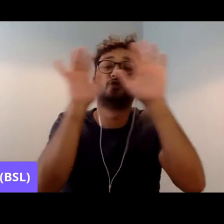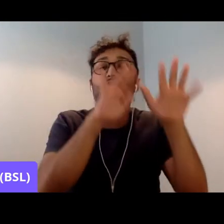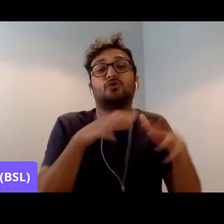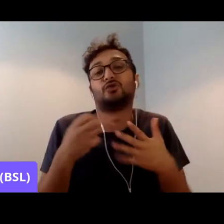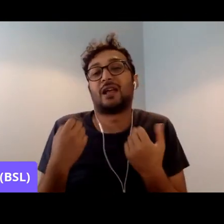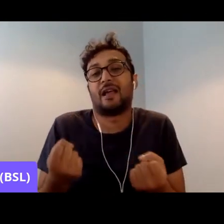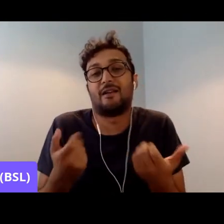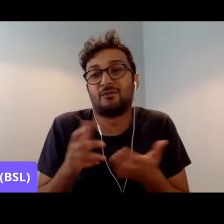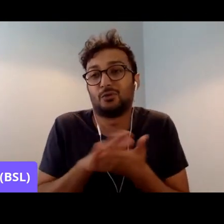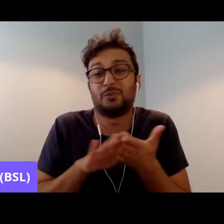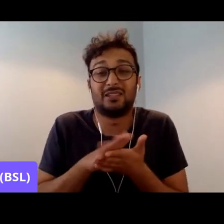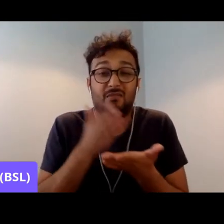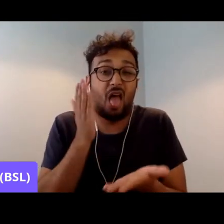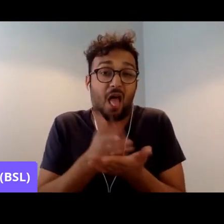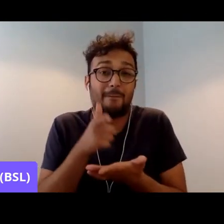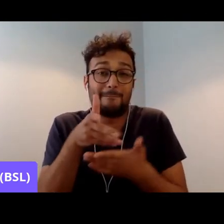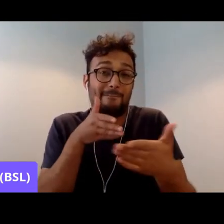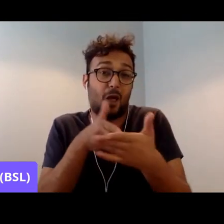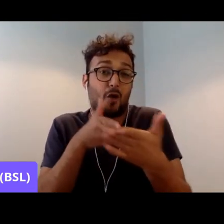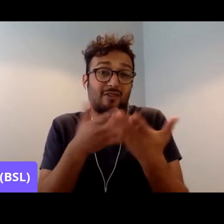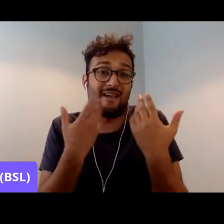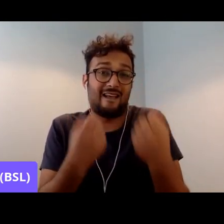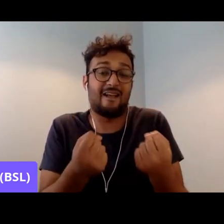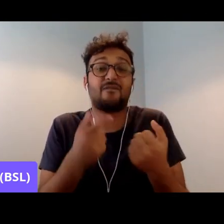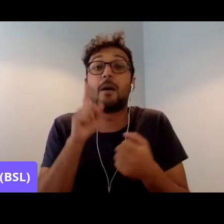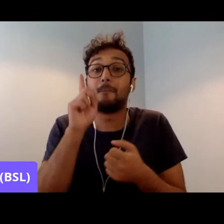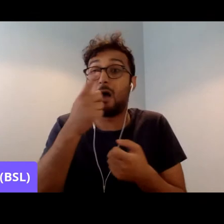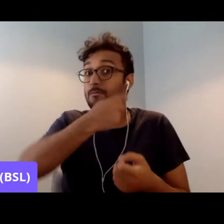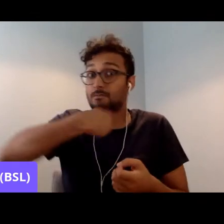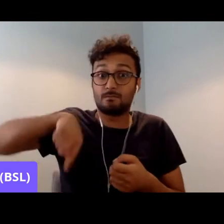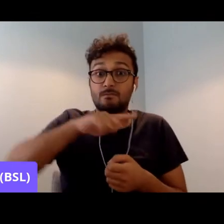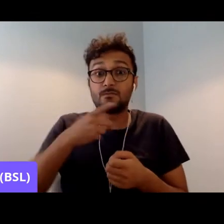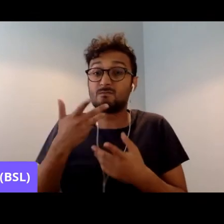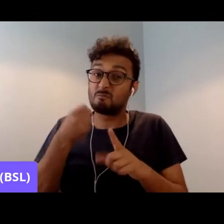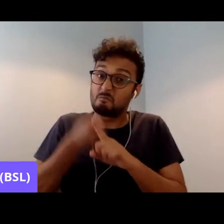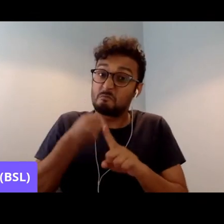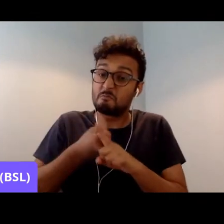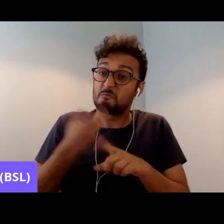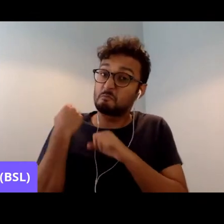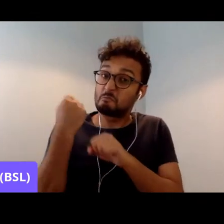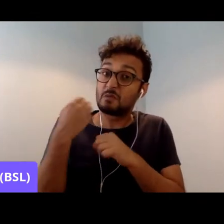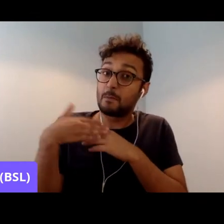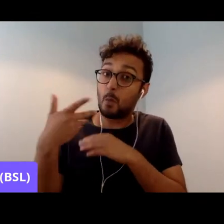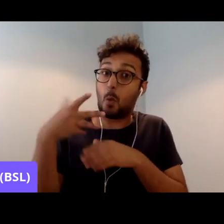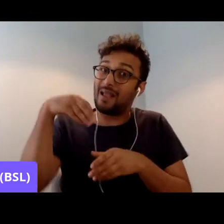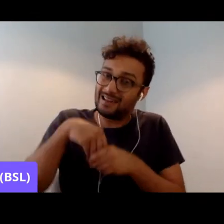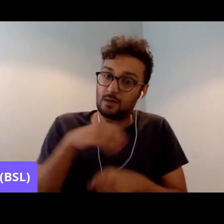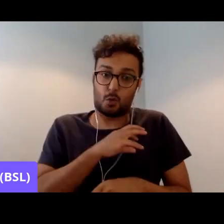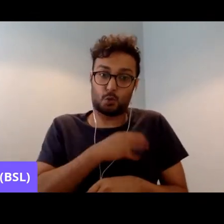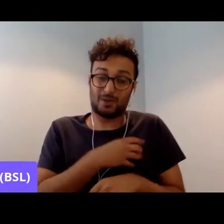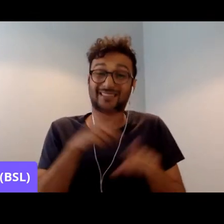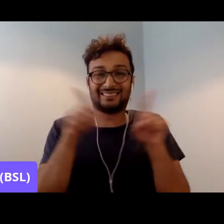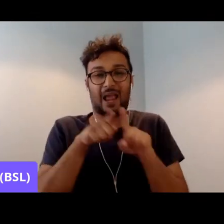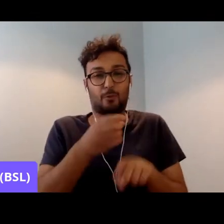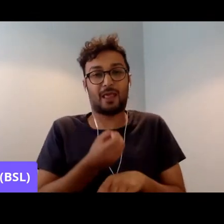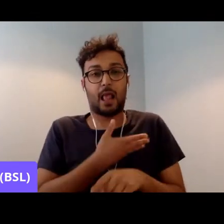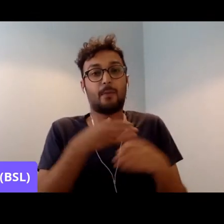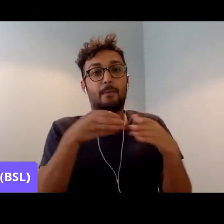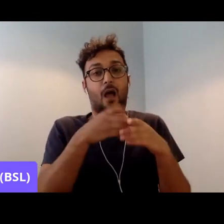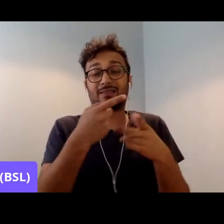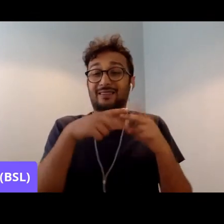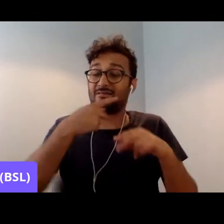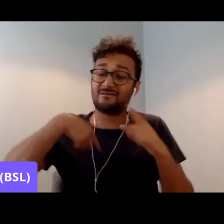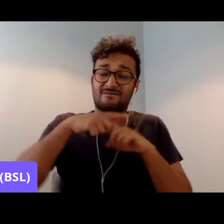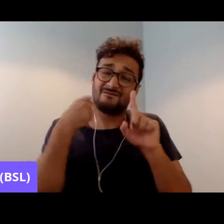that the more of us who are active, um, in our trade unions, um, equally in the Labour Party too, the more chance we have,